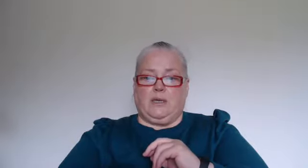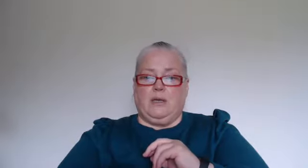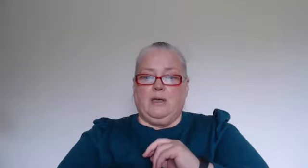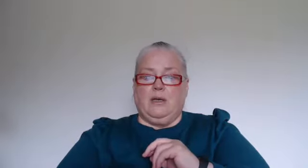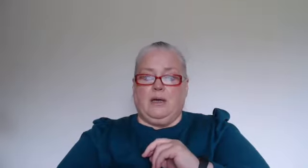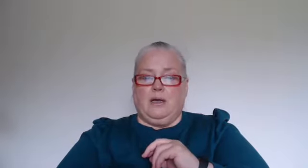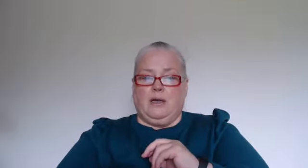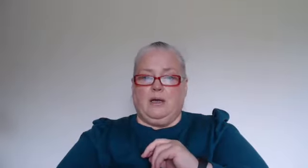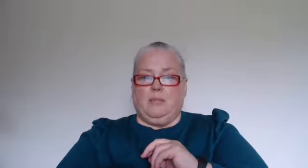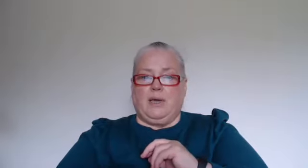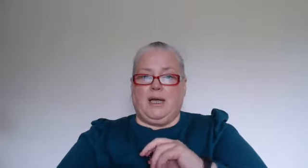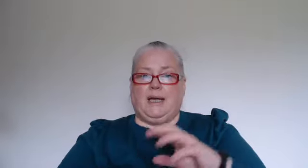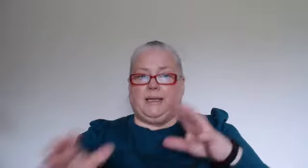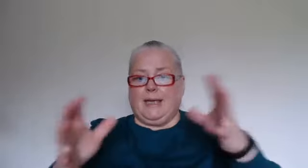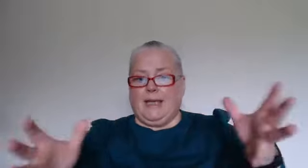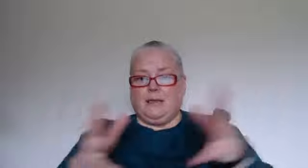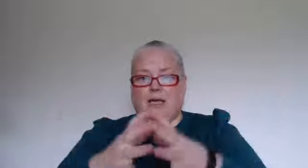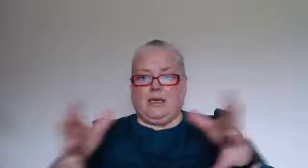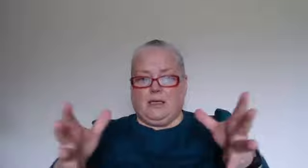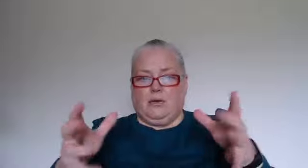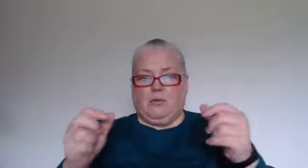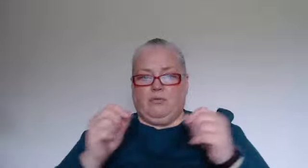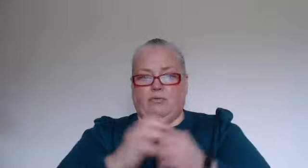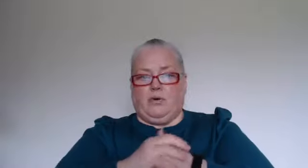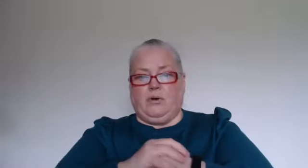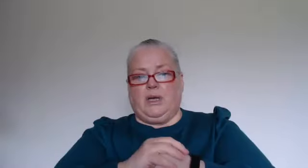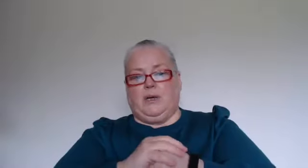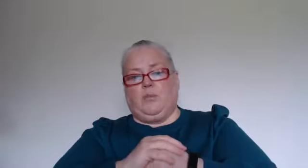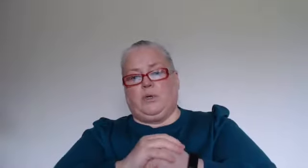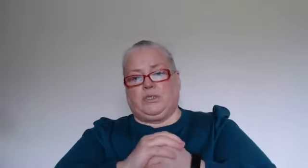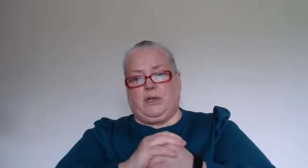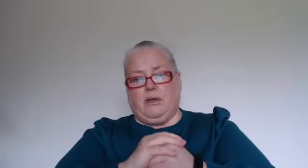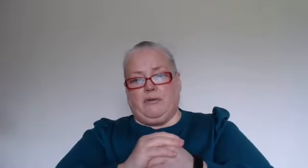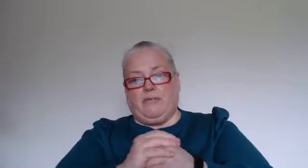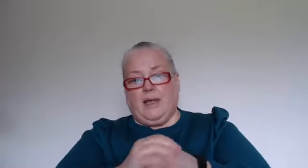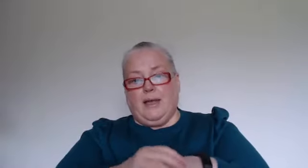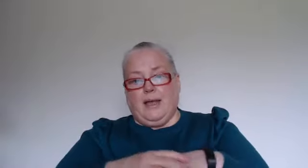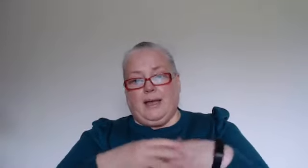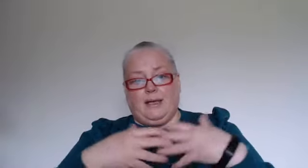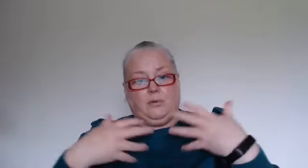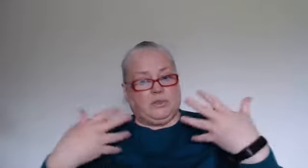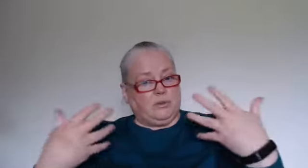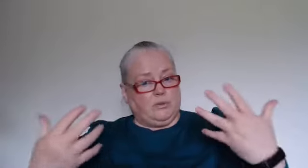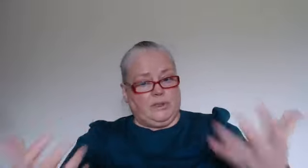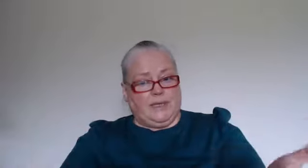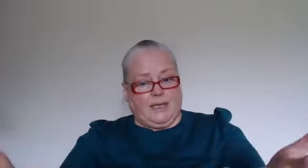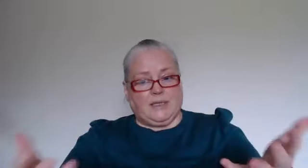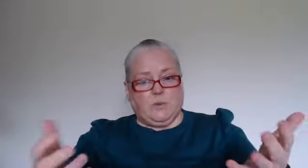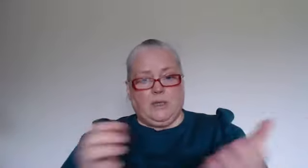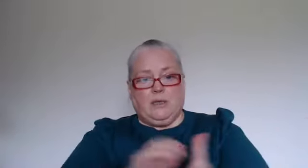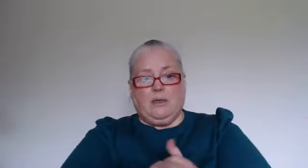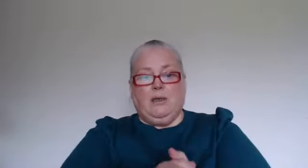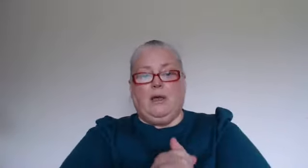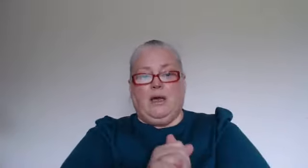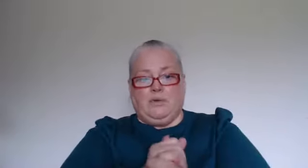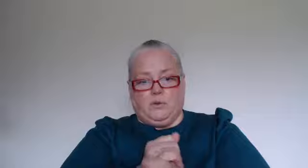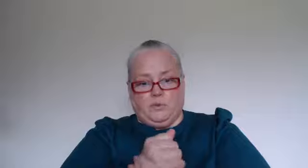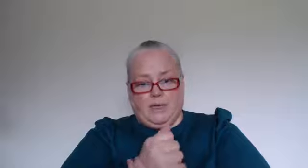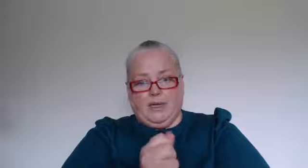um and again thank you for um watching live and i will talk to you all again next week have a good week